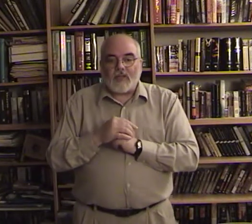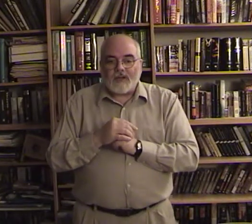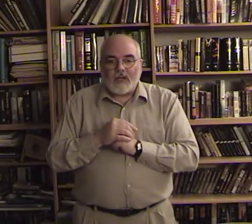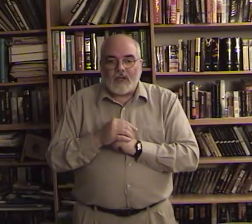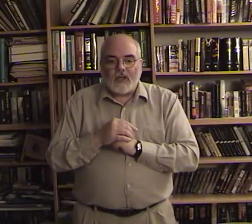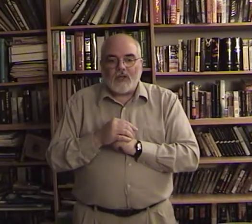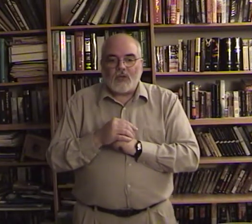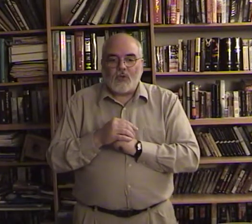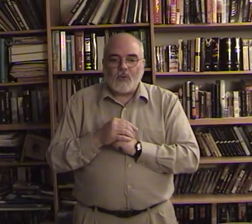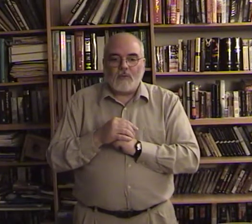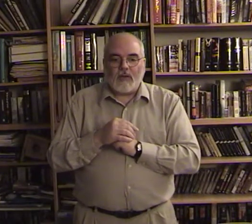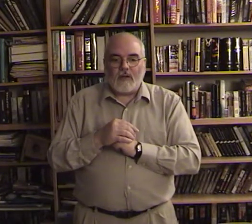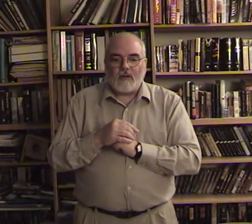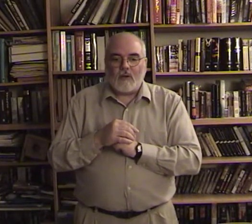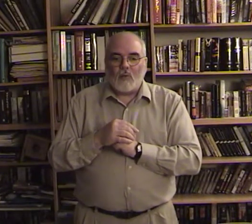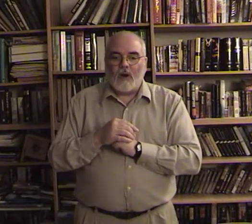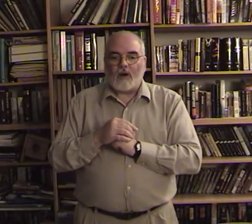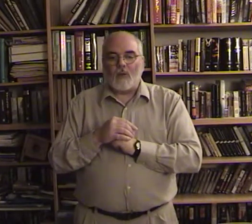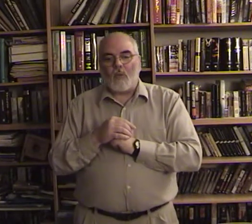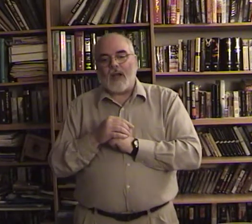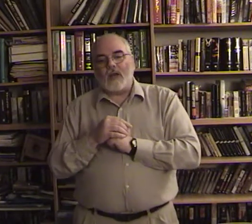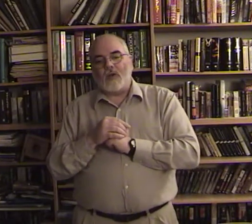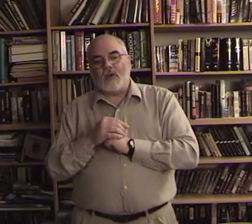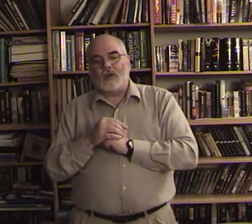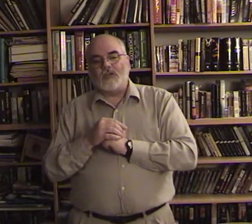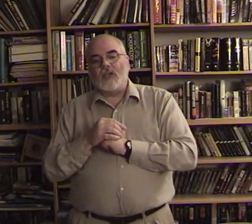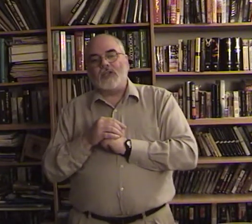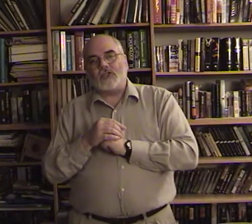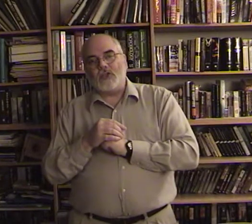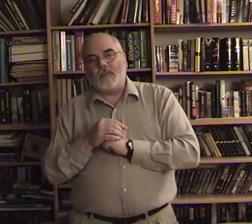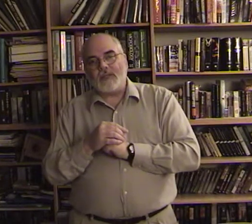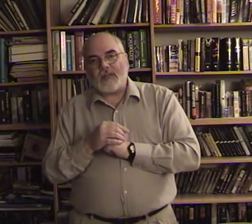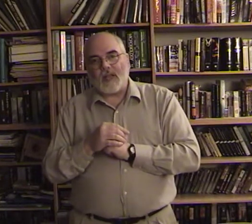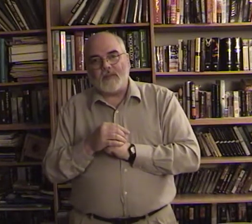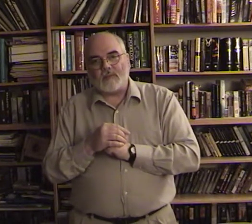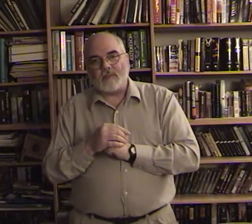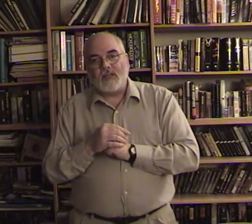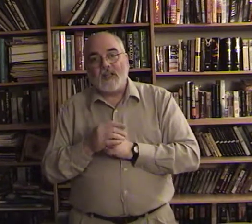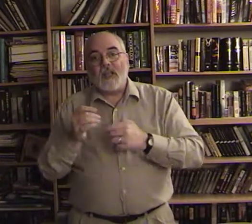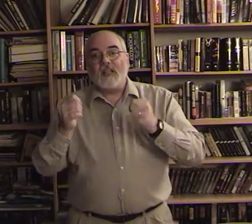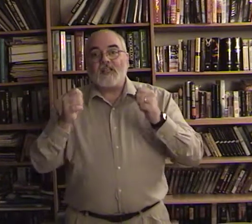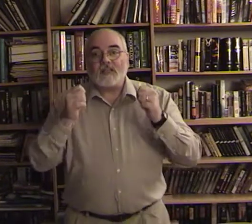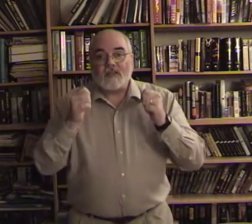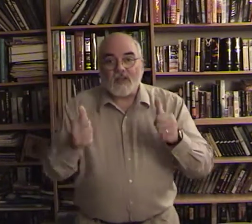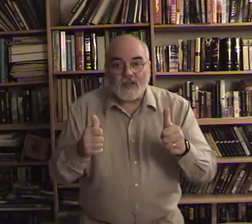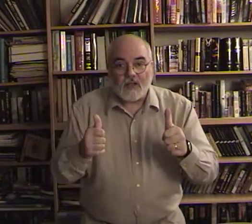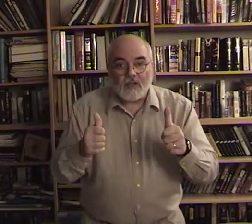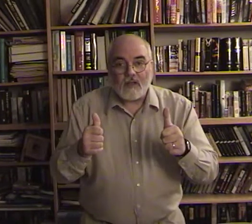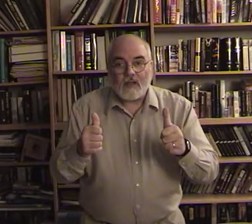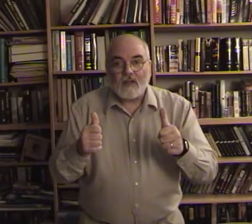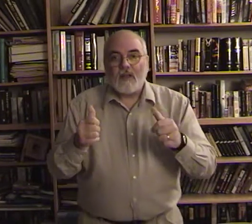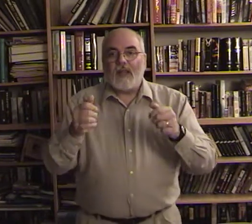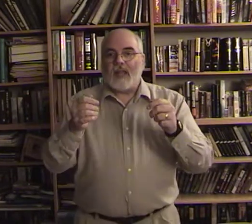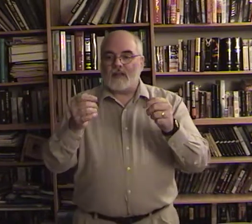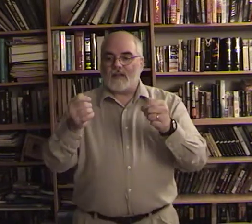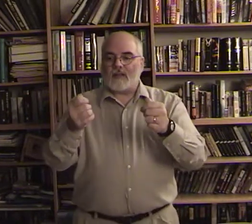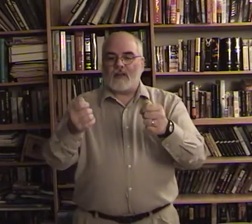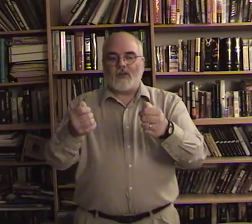suddenly two men wearing white clothes stood beside them suddenly if your